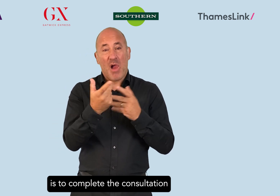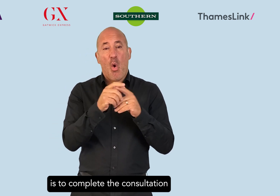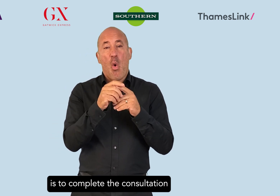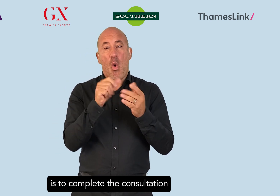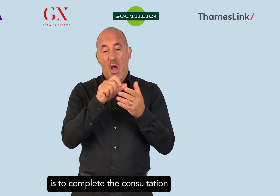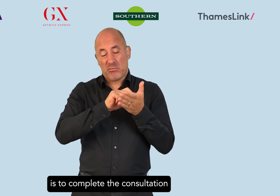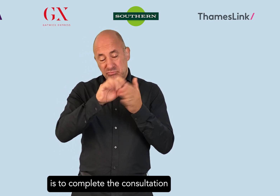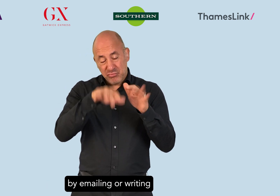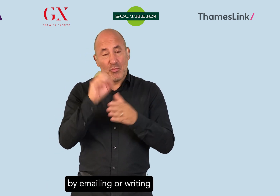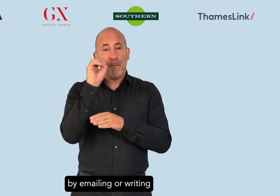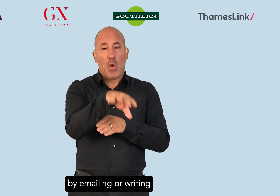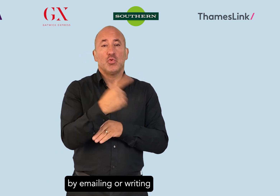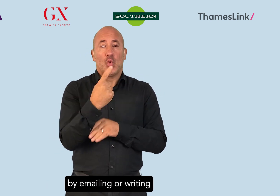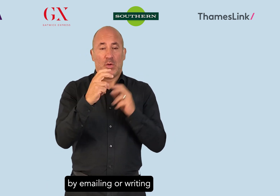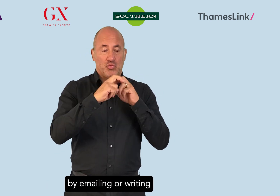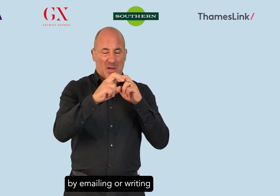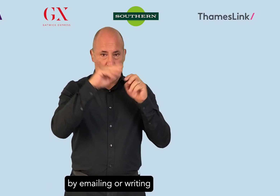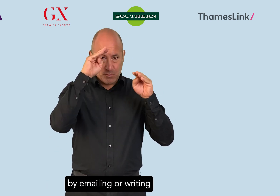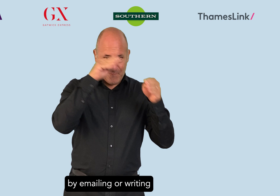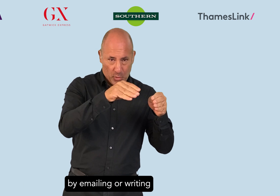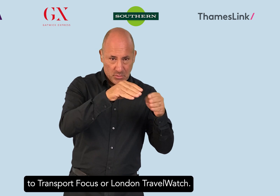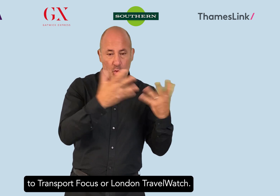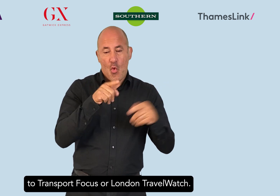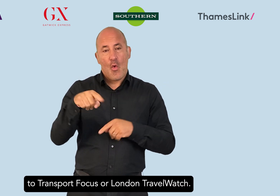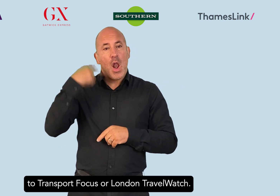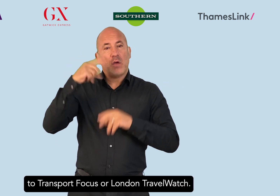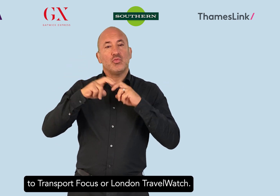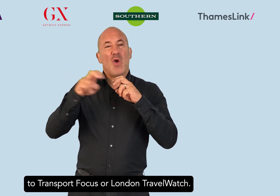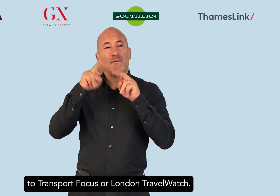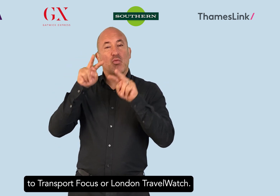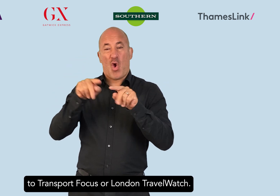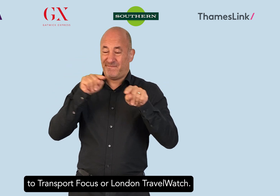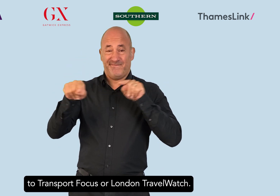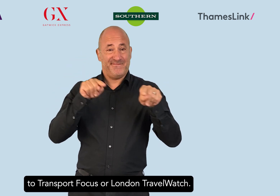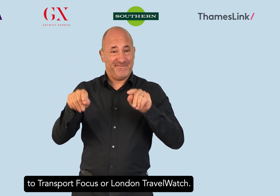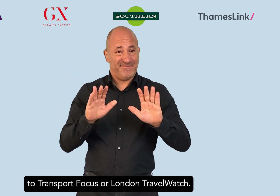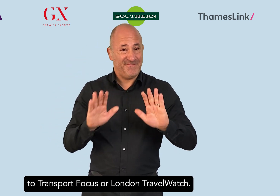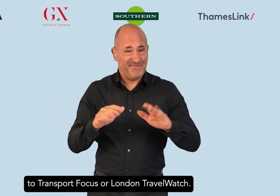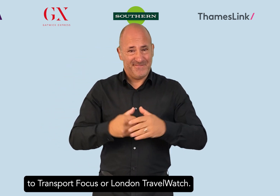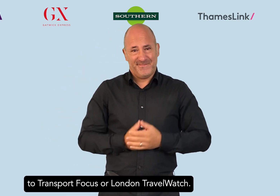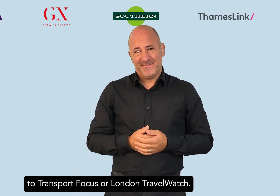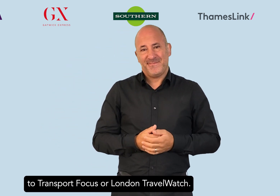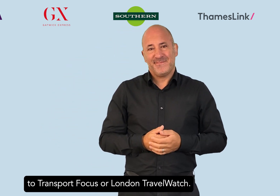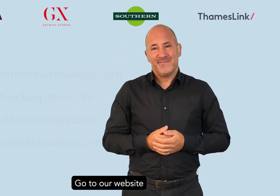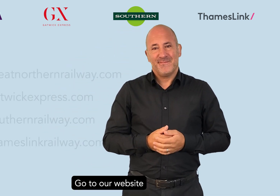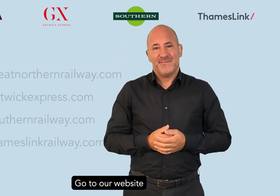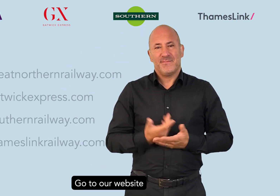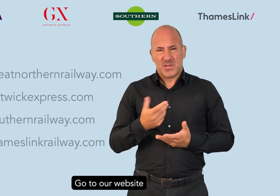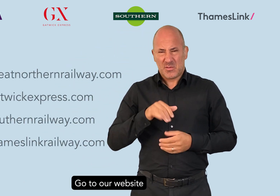the consultation by emailing or writing to Transport Focus or London Travel Watch. Go to our website